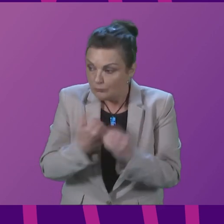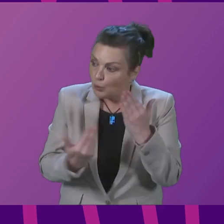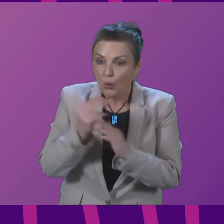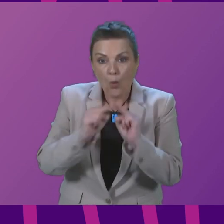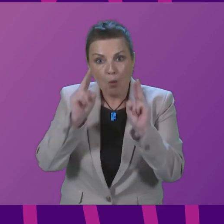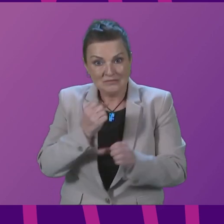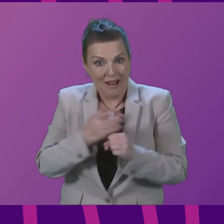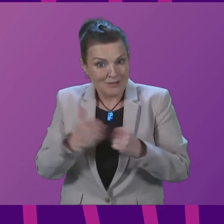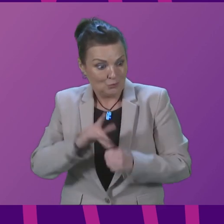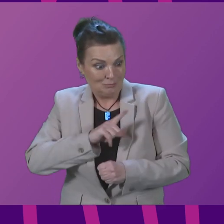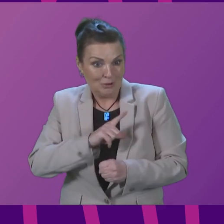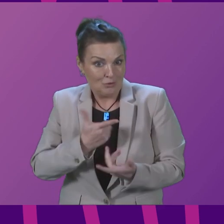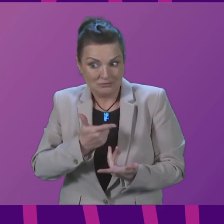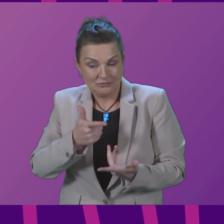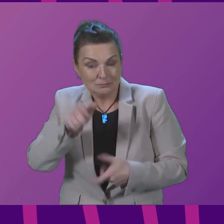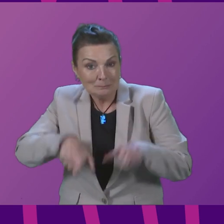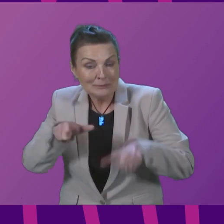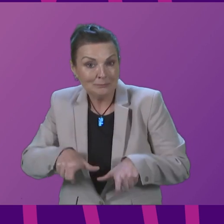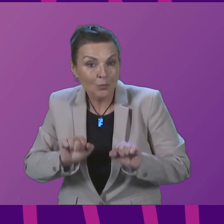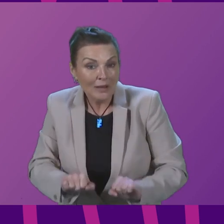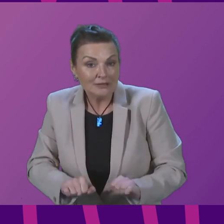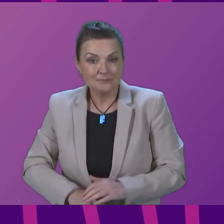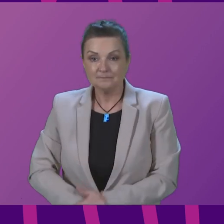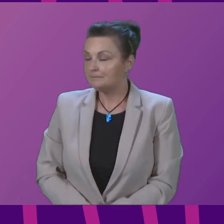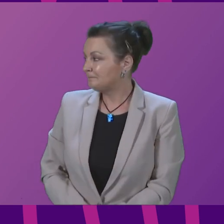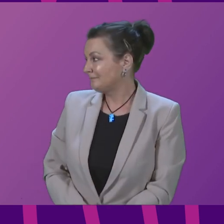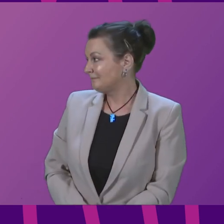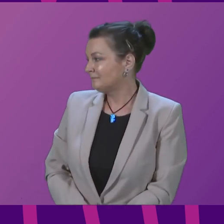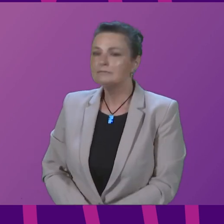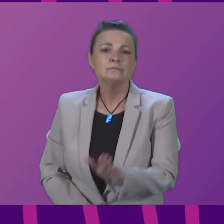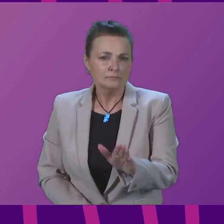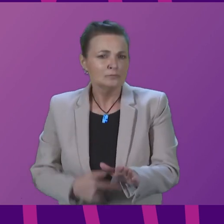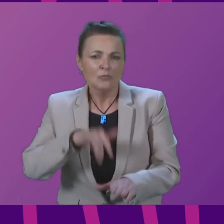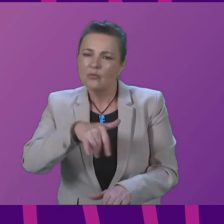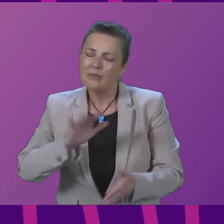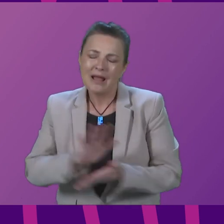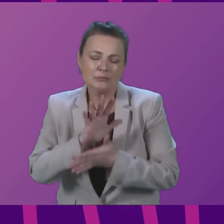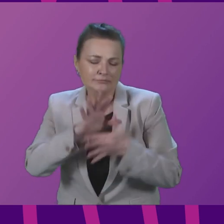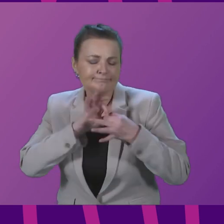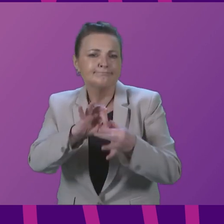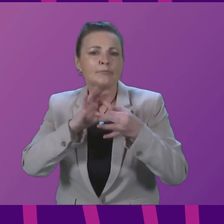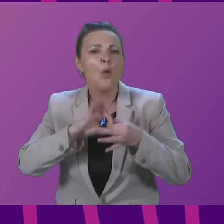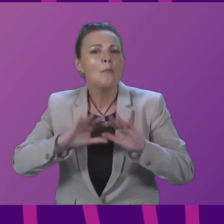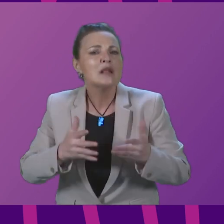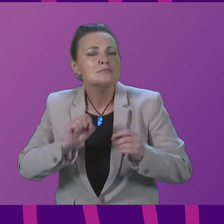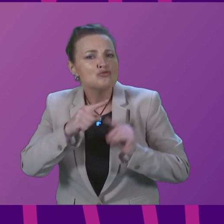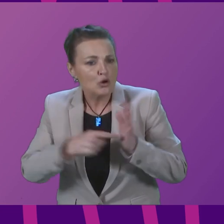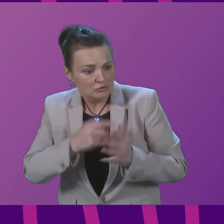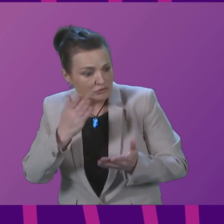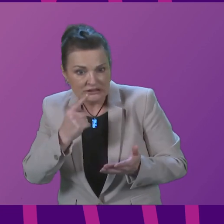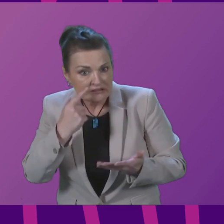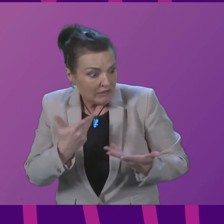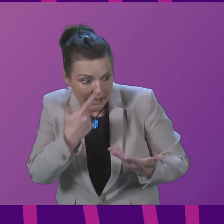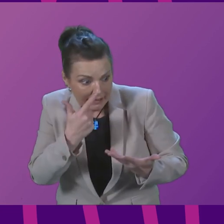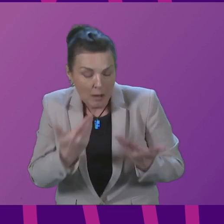First Minister. Firstly, I'm happy to engage with the Homeless Project to see if there is more we can do as Government to try to